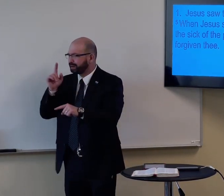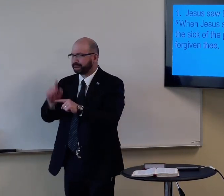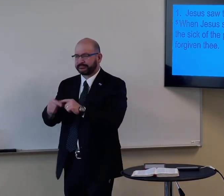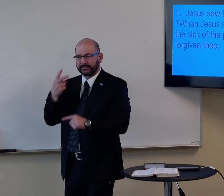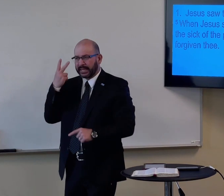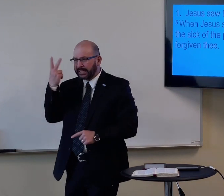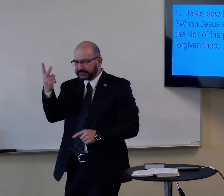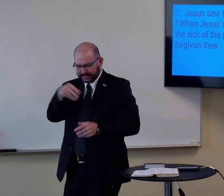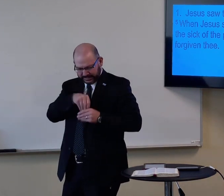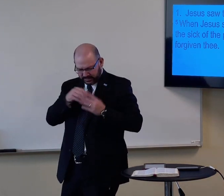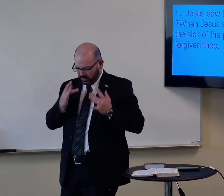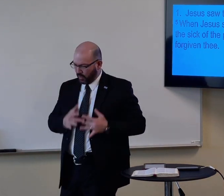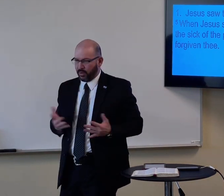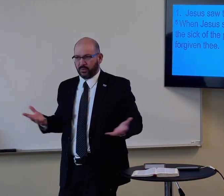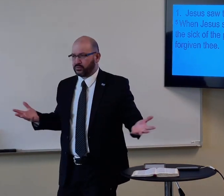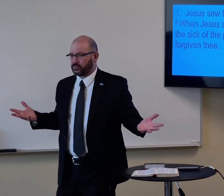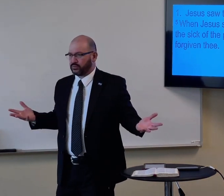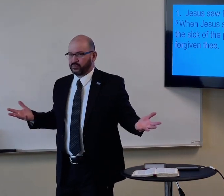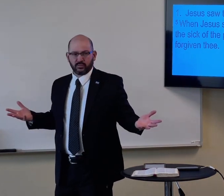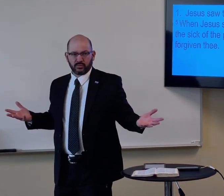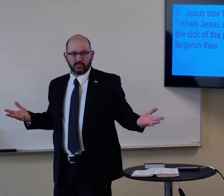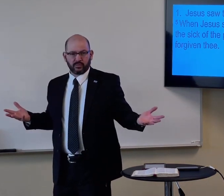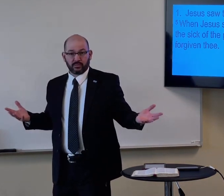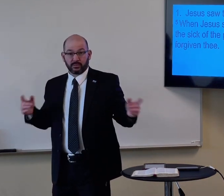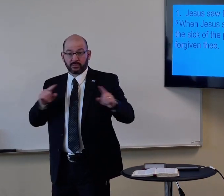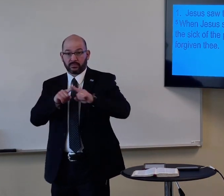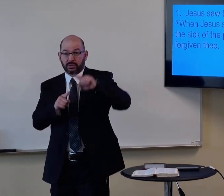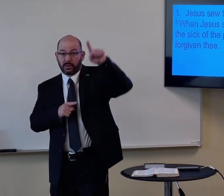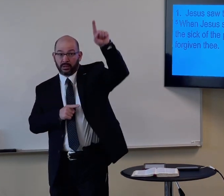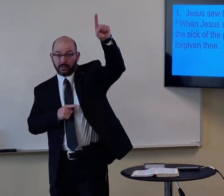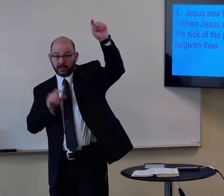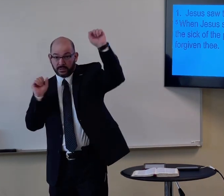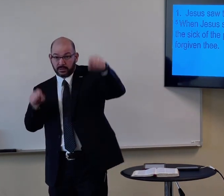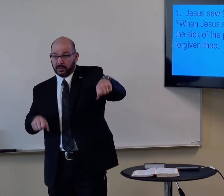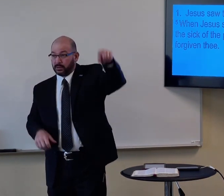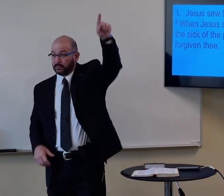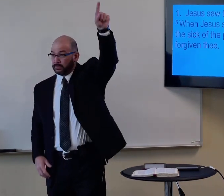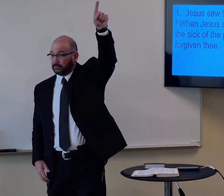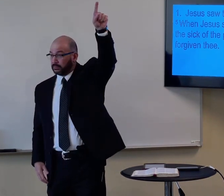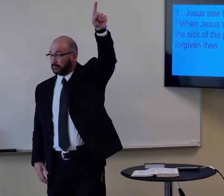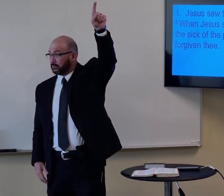So you and I, we can't see a person's heart. But God can.